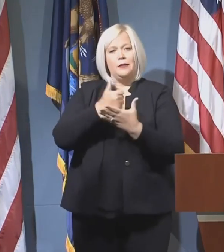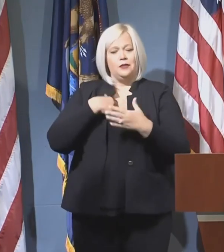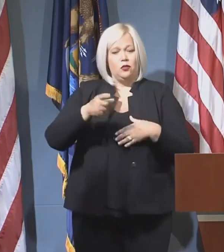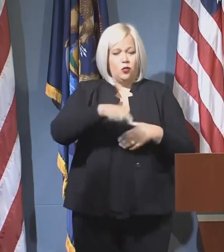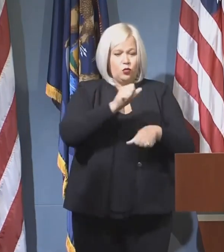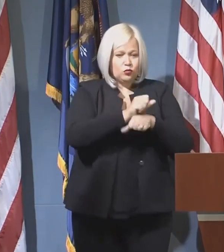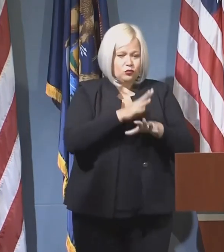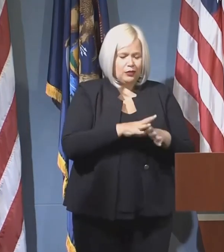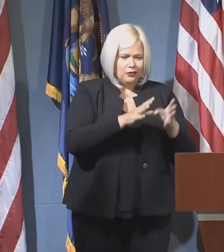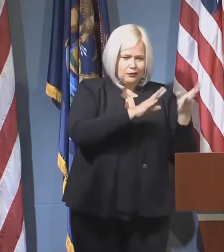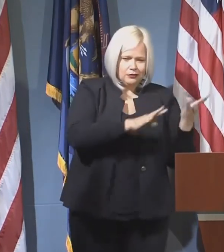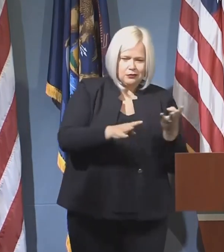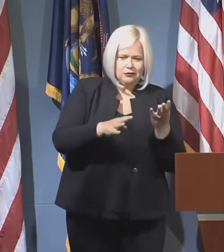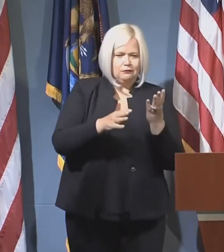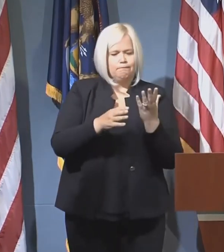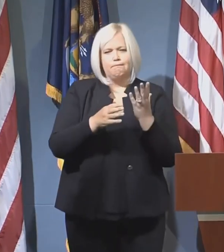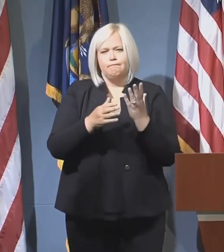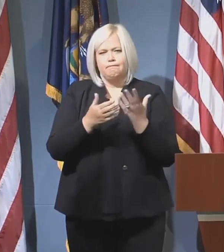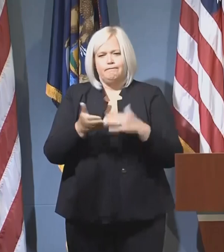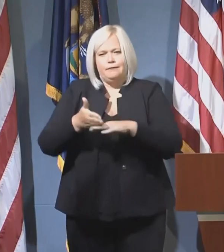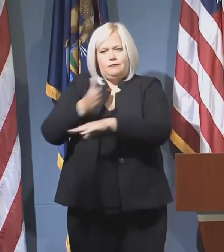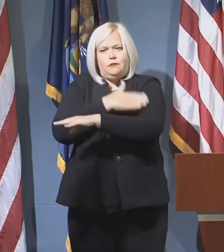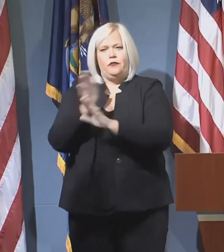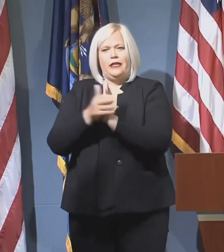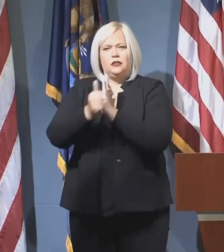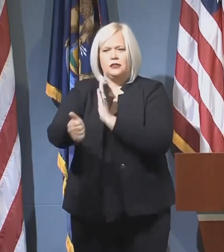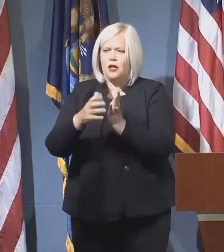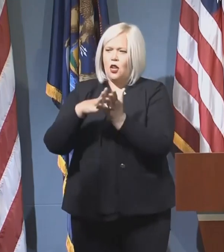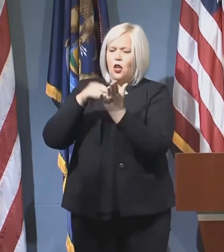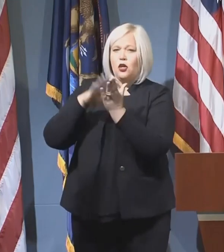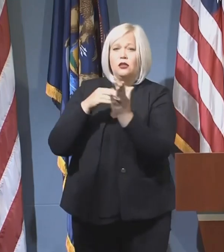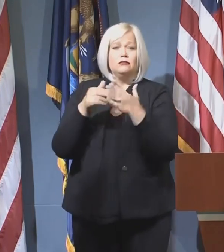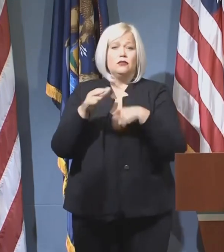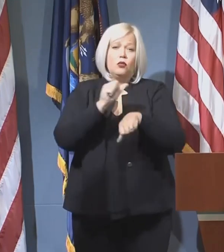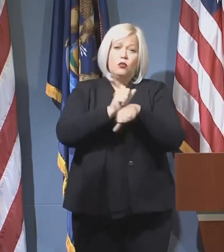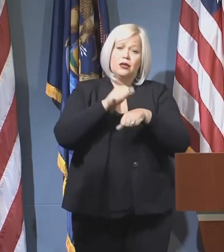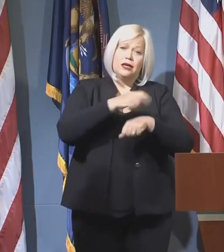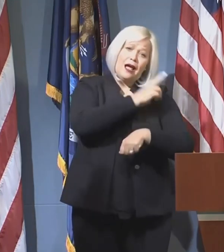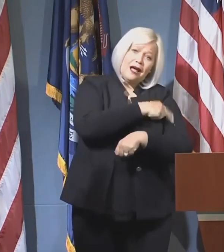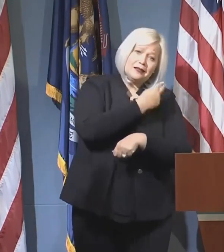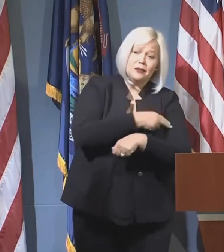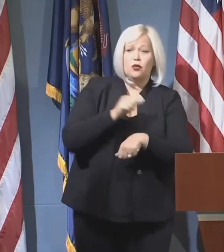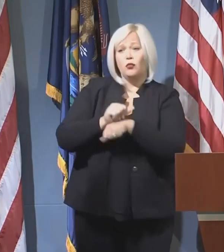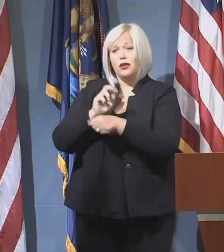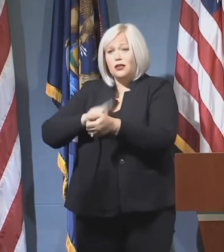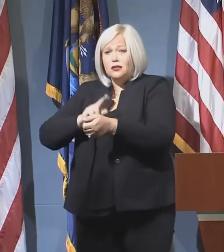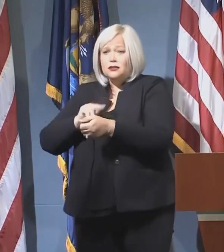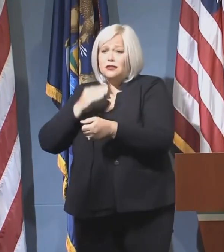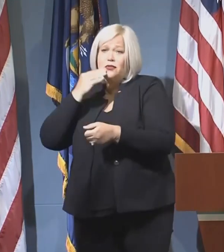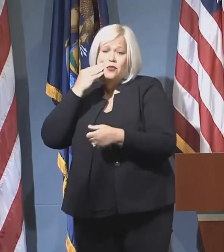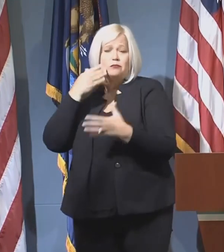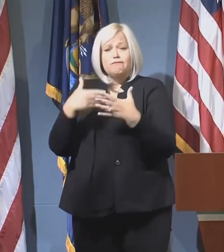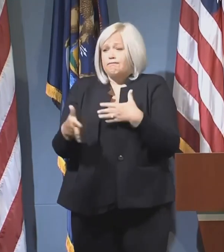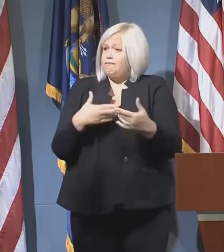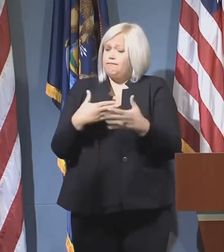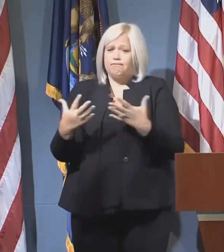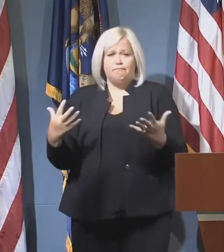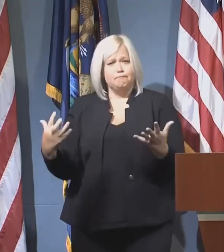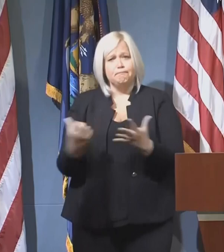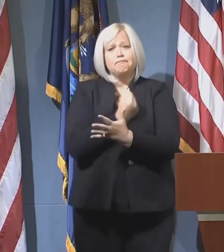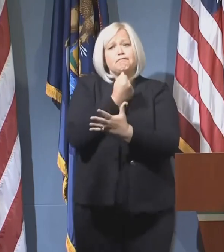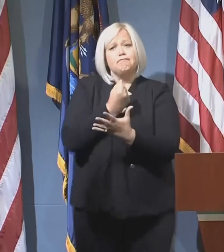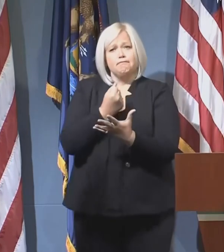of talent for growing healthcare workforce. Whether you're a hospital worker or a nursing home worker, you can take advantage of this